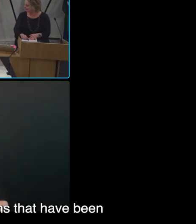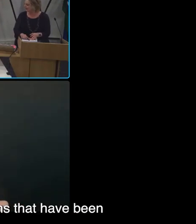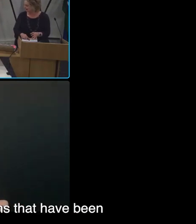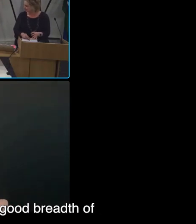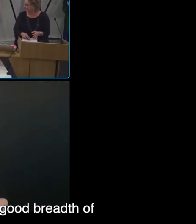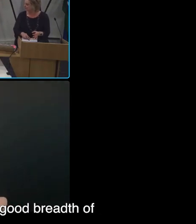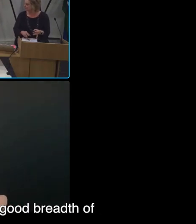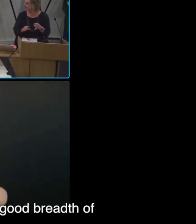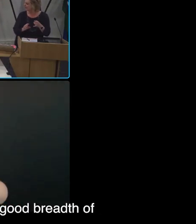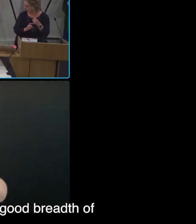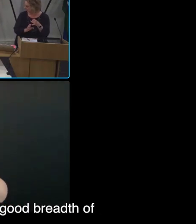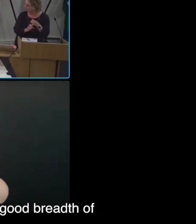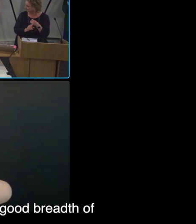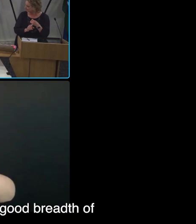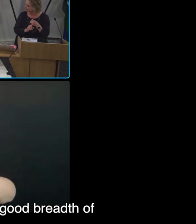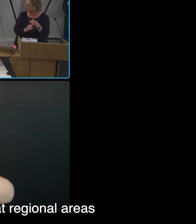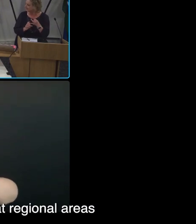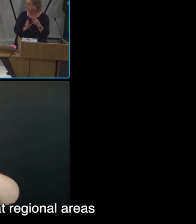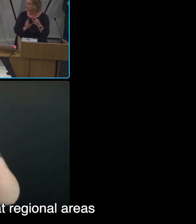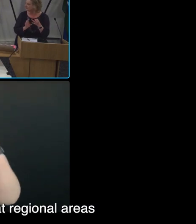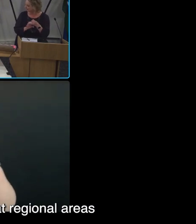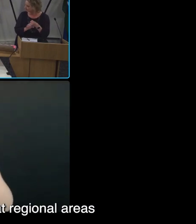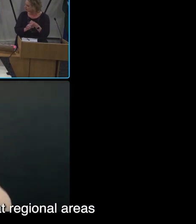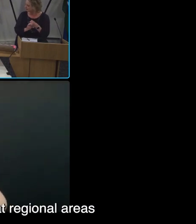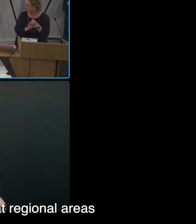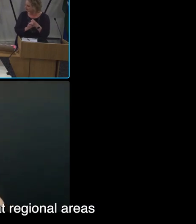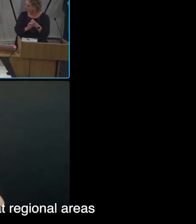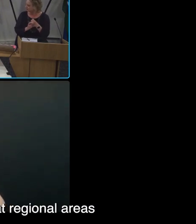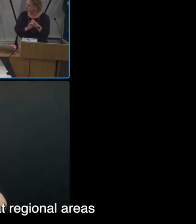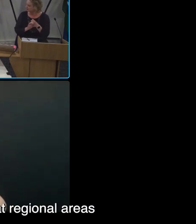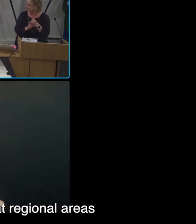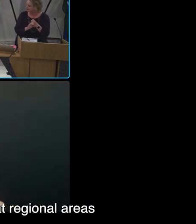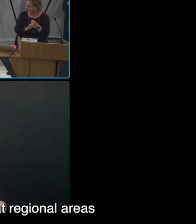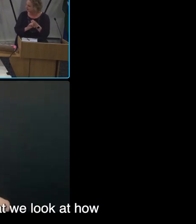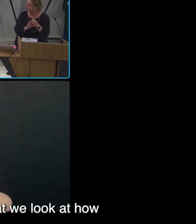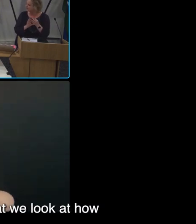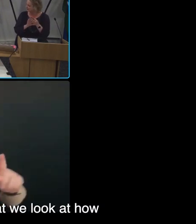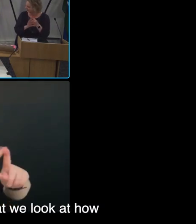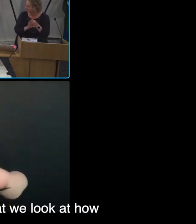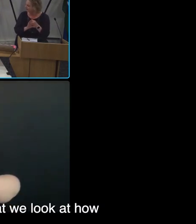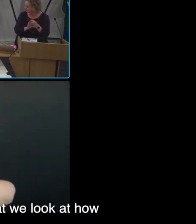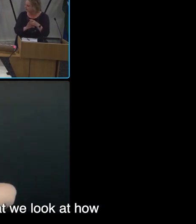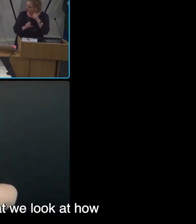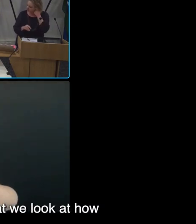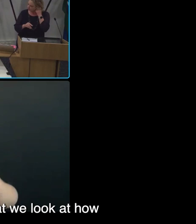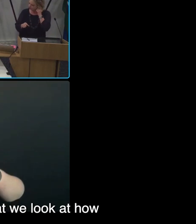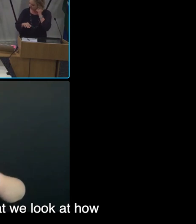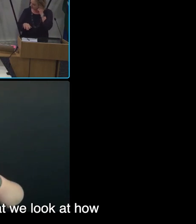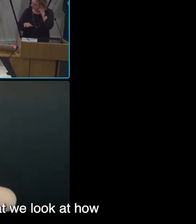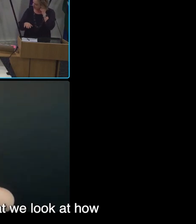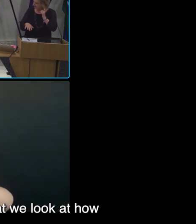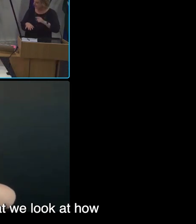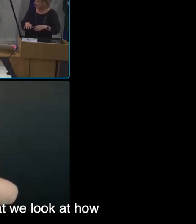suggestions that have been around making sure we've got a good breadth of providers, making sure we look at regional areas and metro areas, making sure that